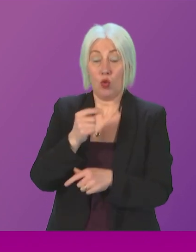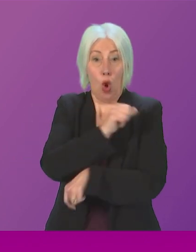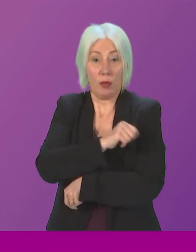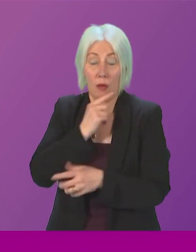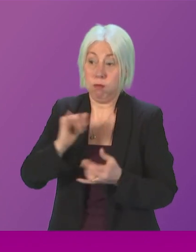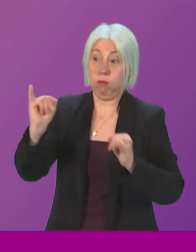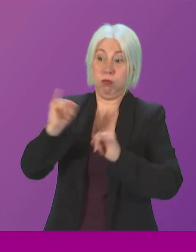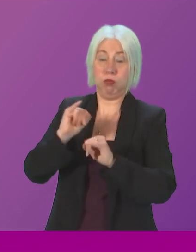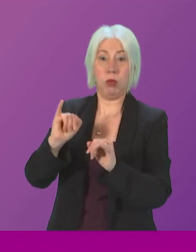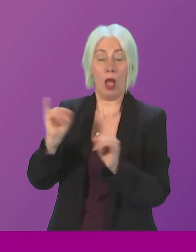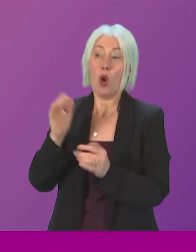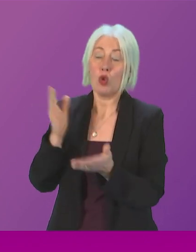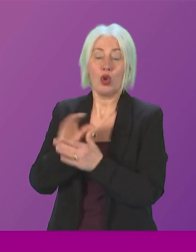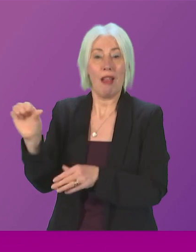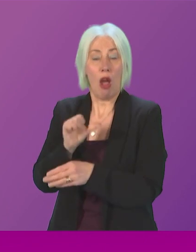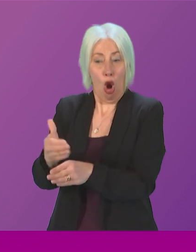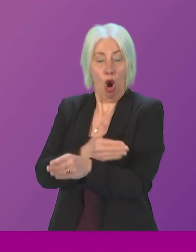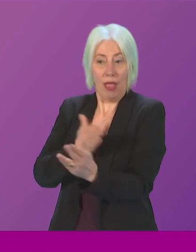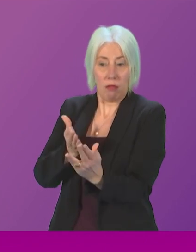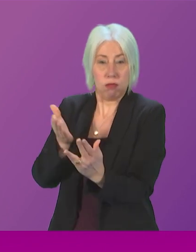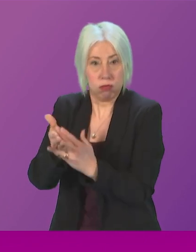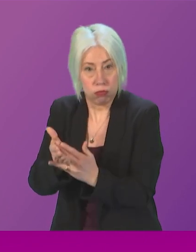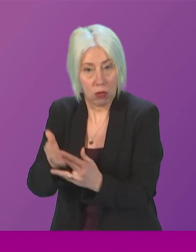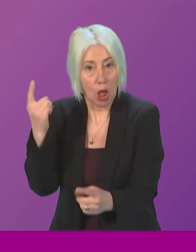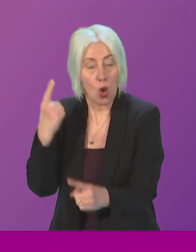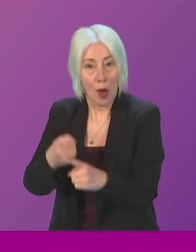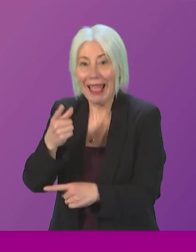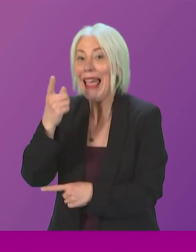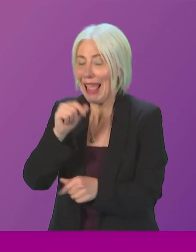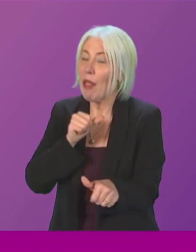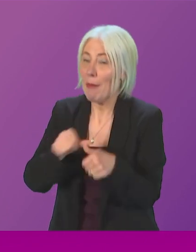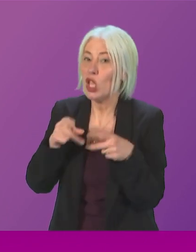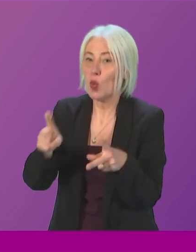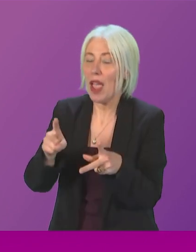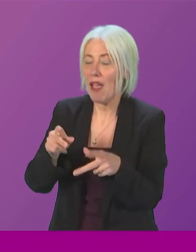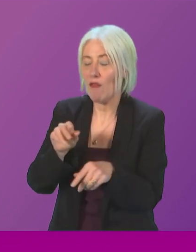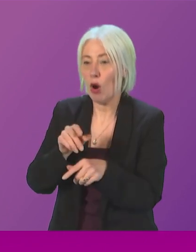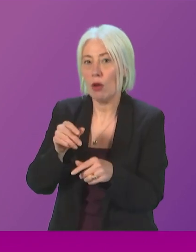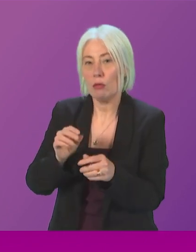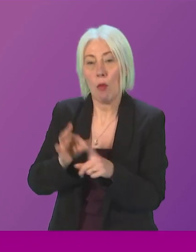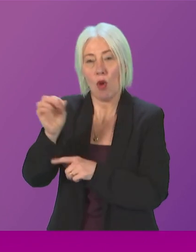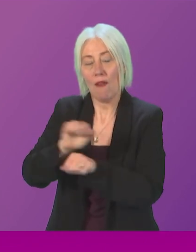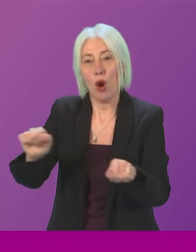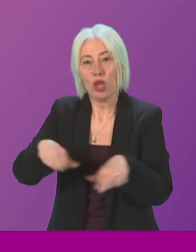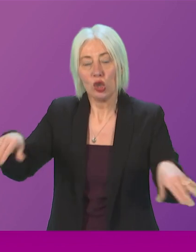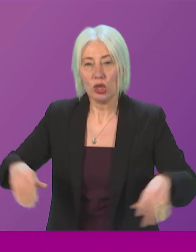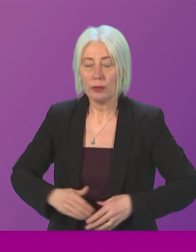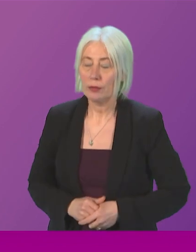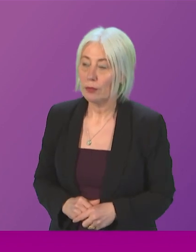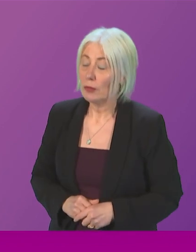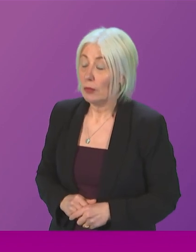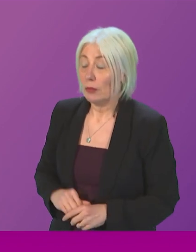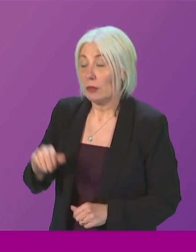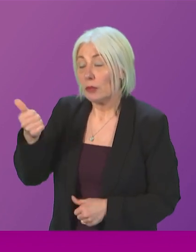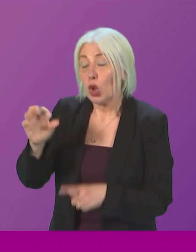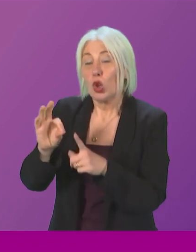and early support and intervention actioned quickly can be most effective First Minister Fiona Hislop makes a